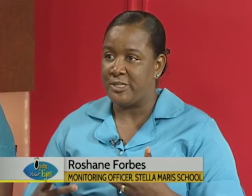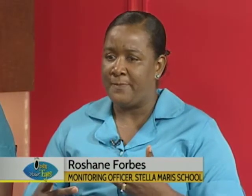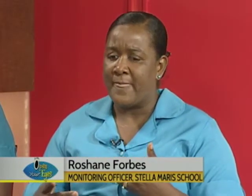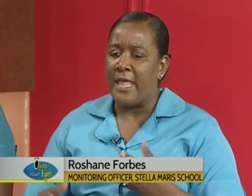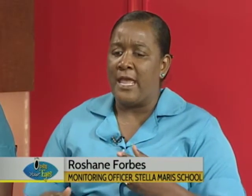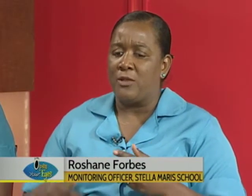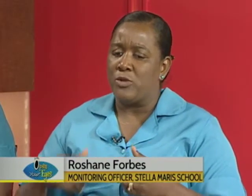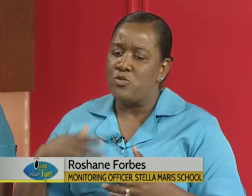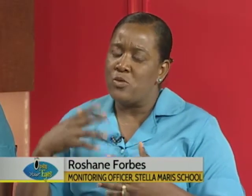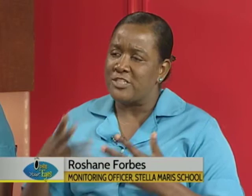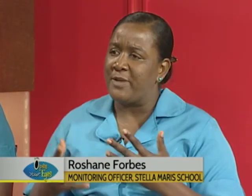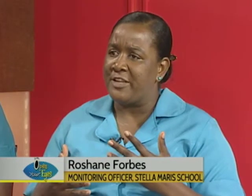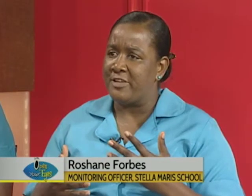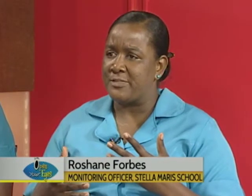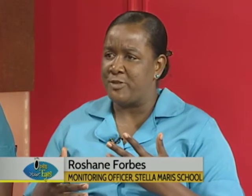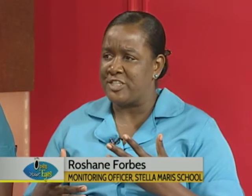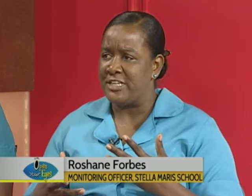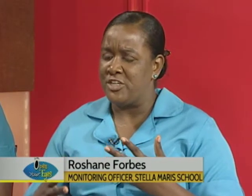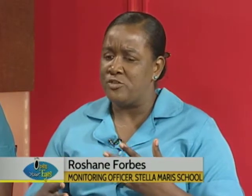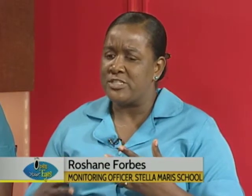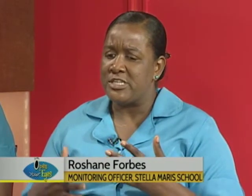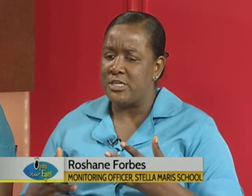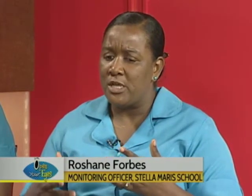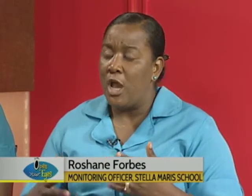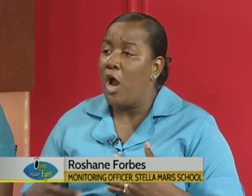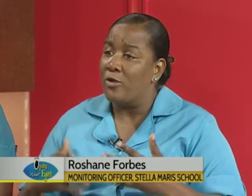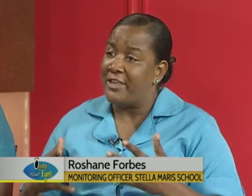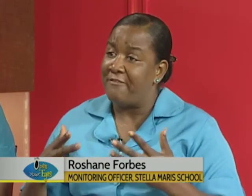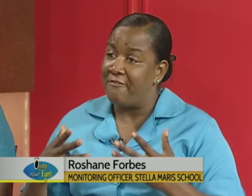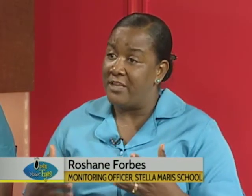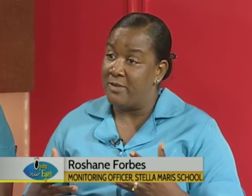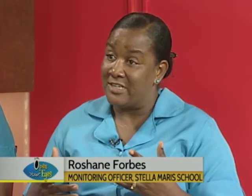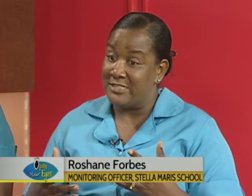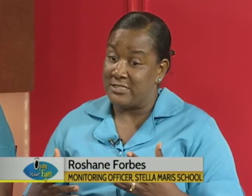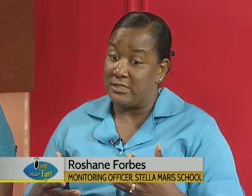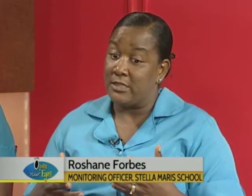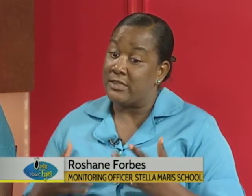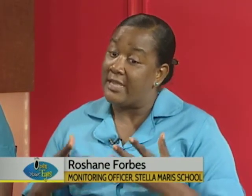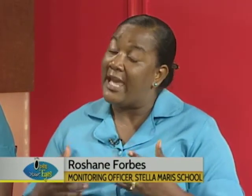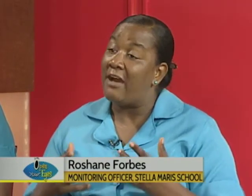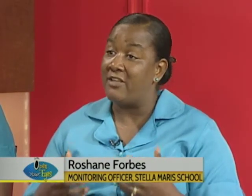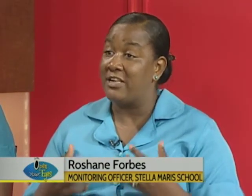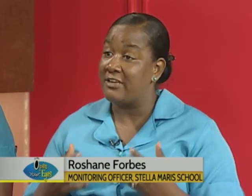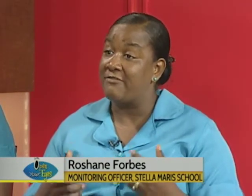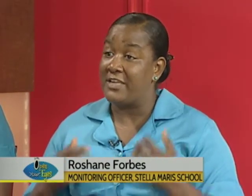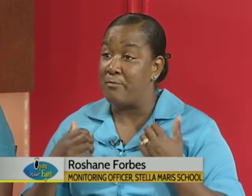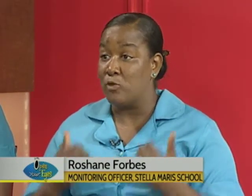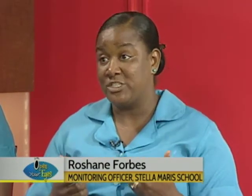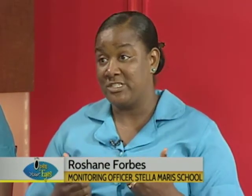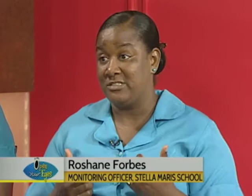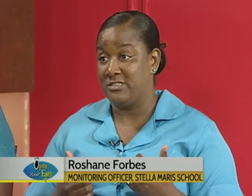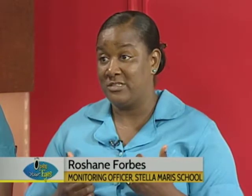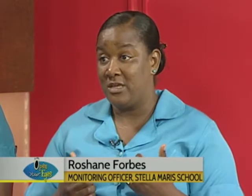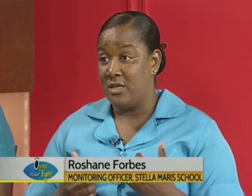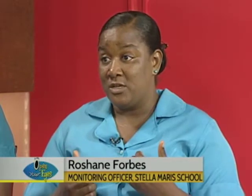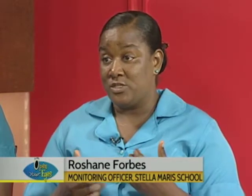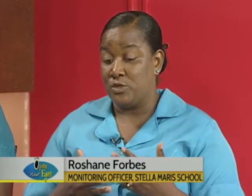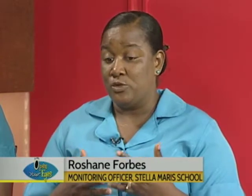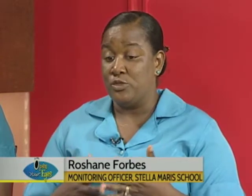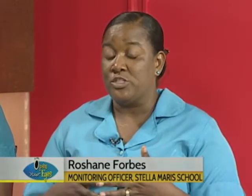and when you watch by their expression and you see how they feel because they have a lot of emotions so you just